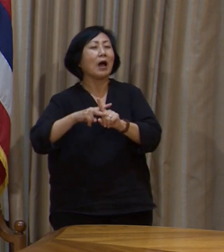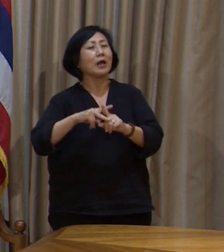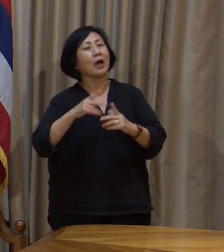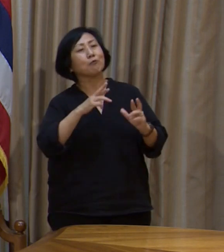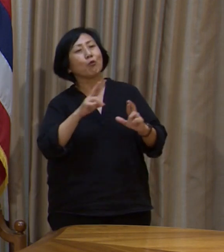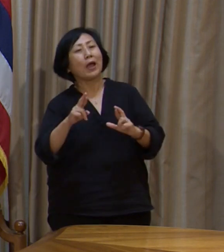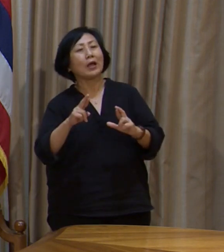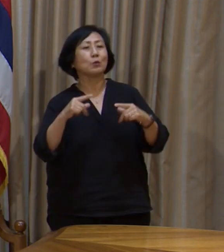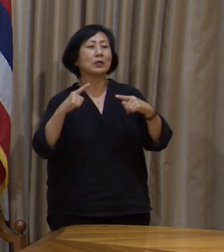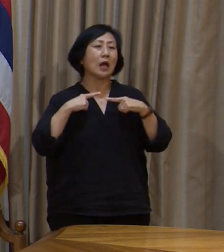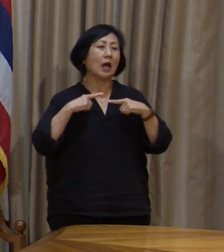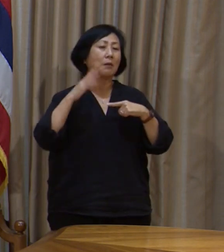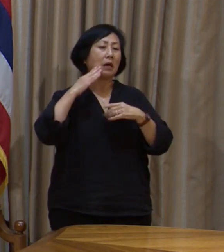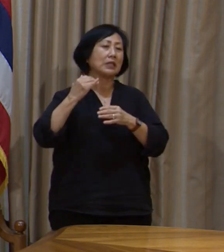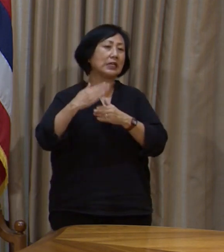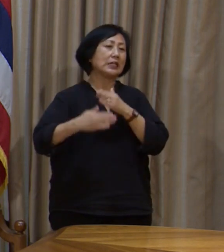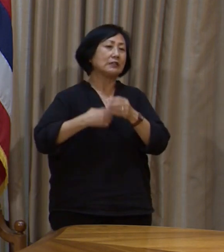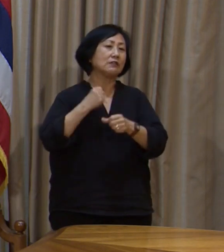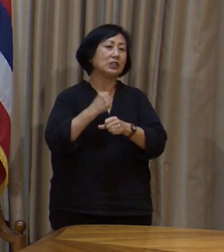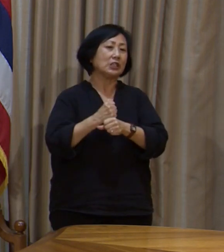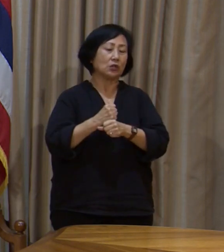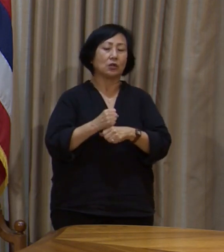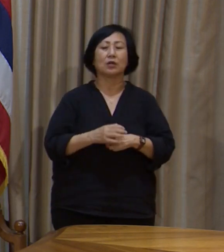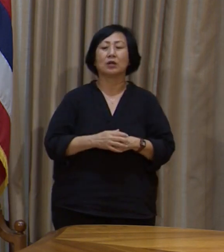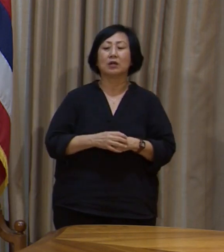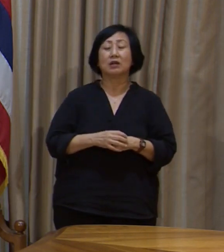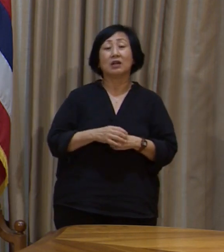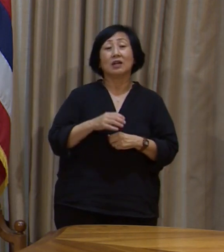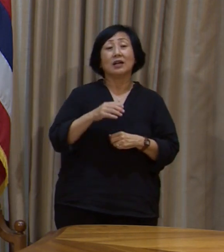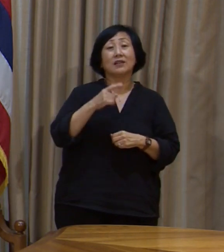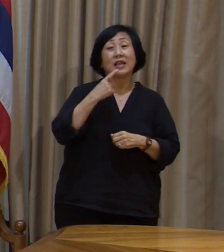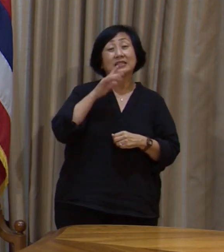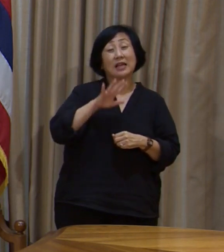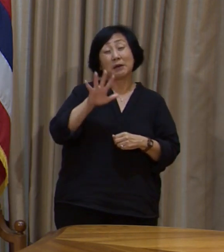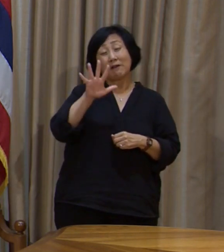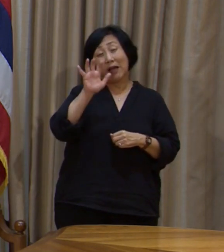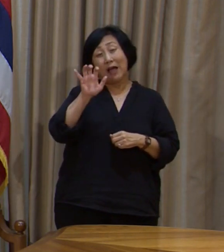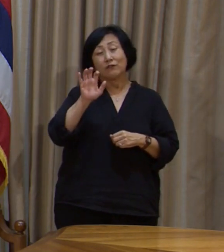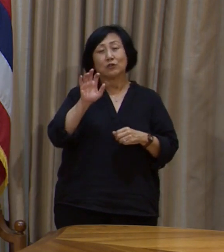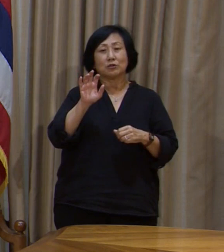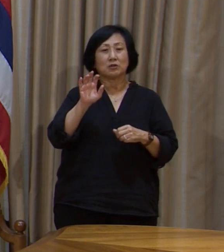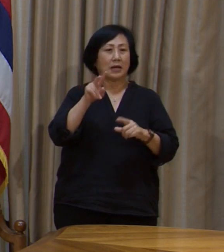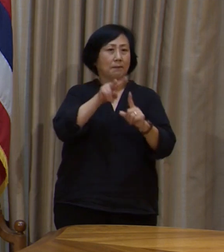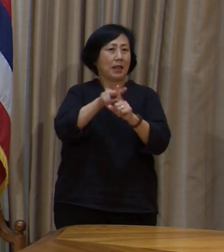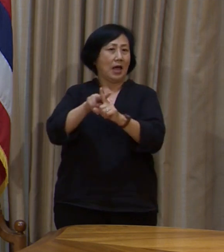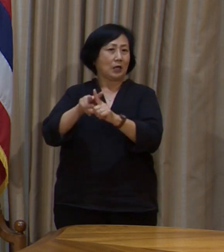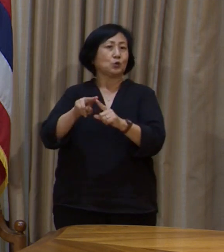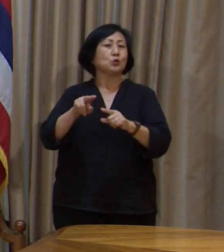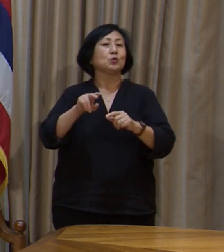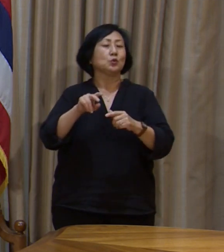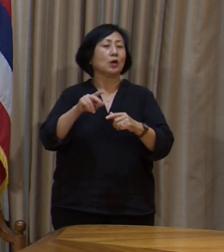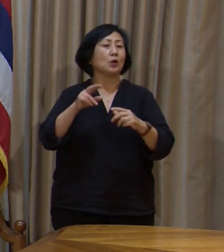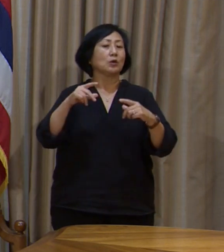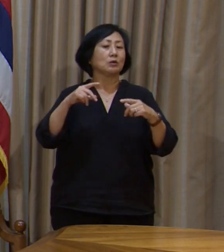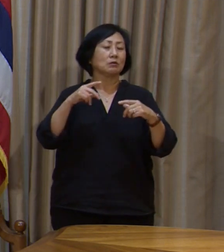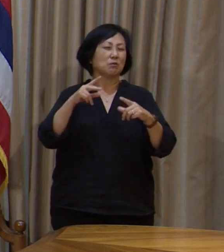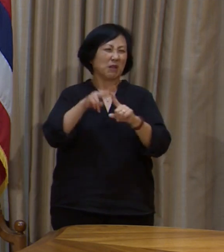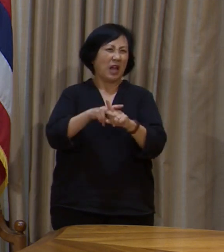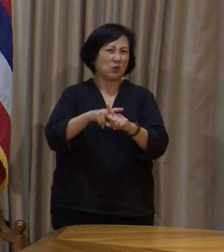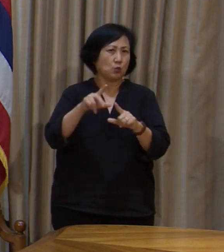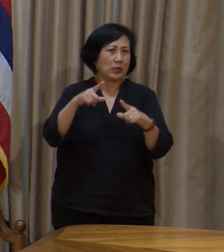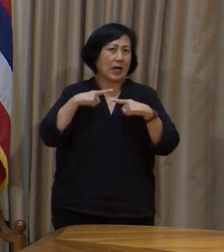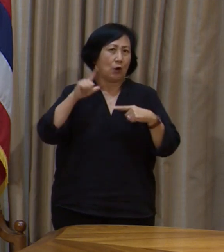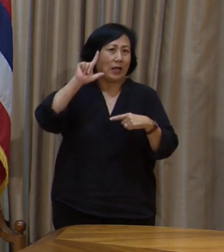year, he said that they had received about 500 or so applicants for retirement,